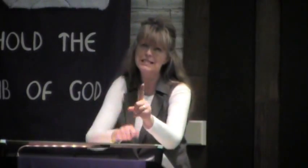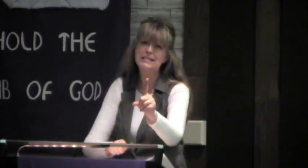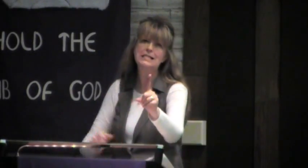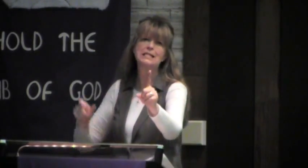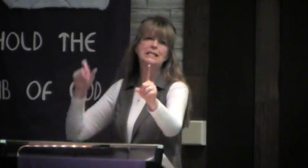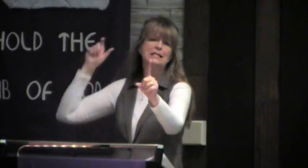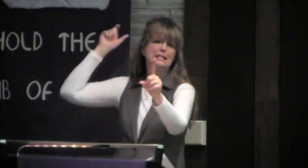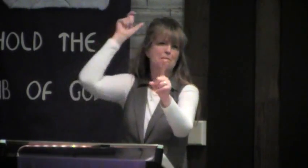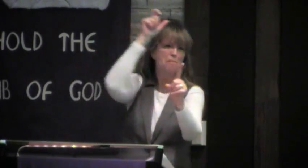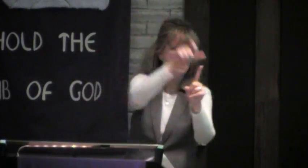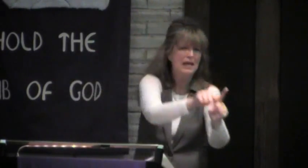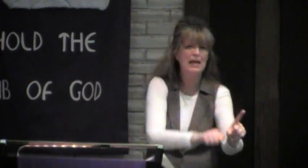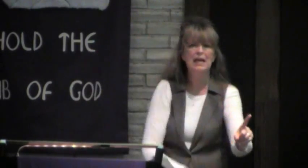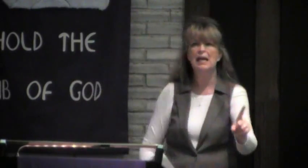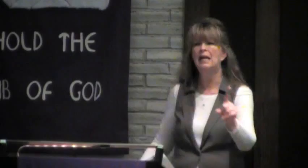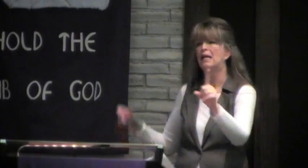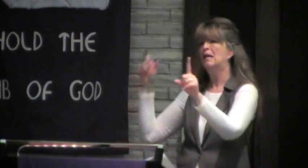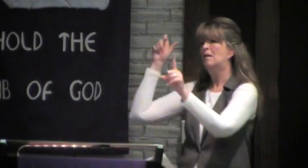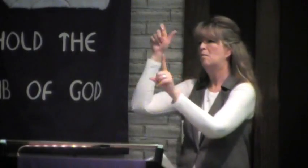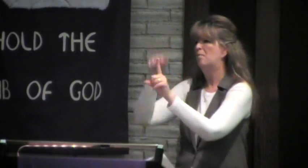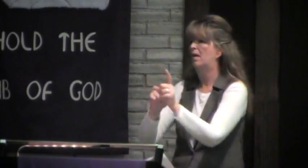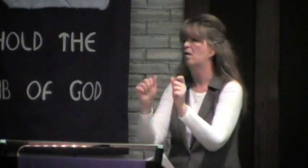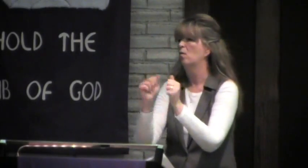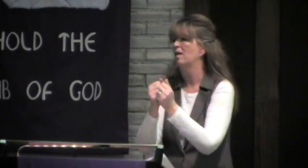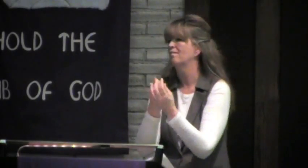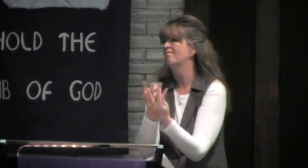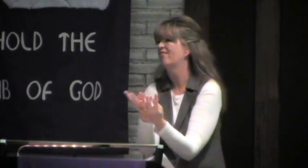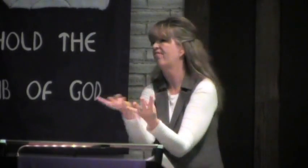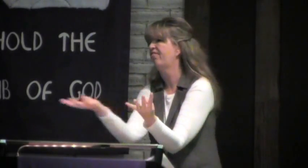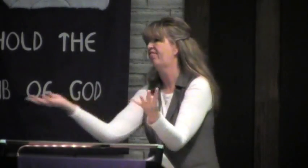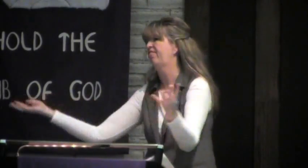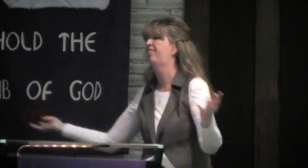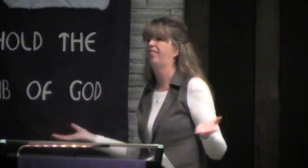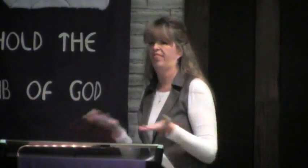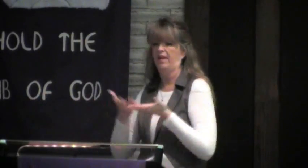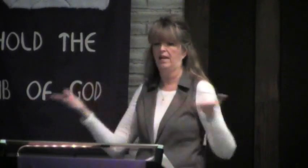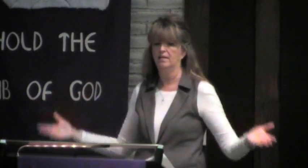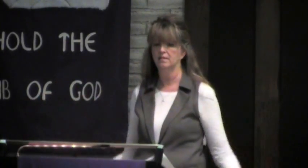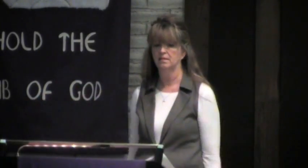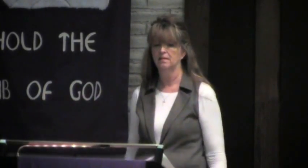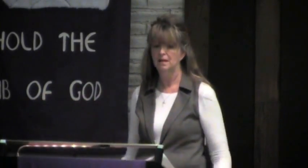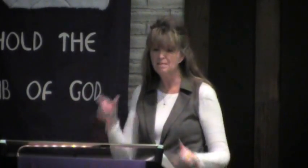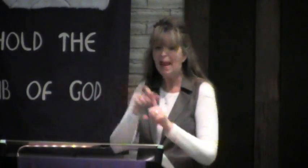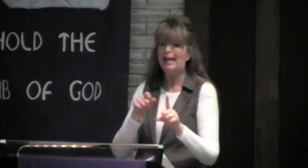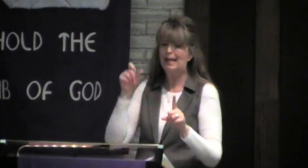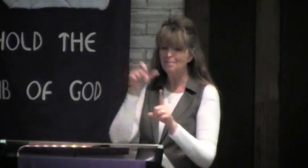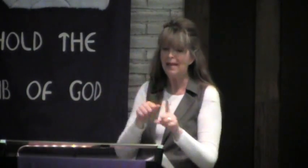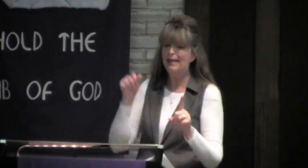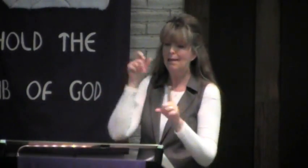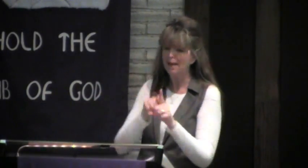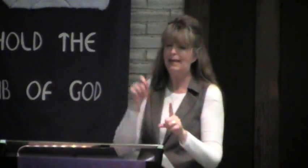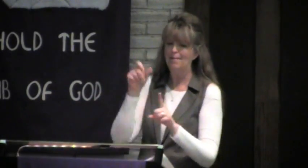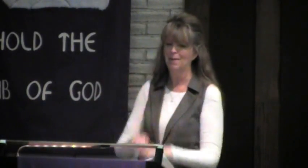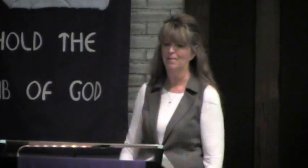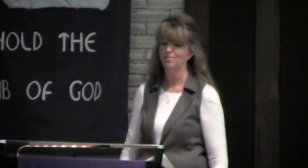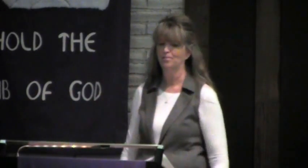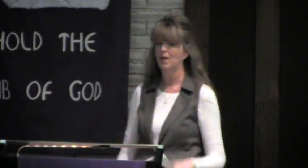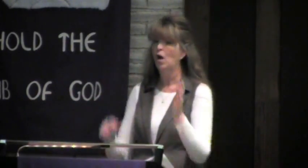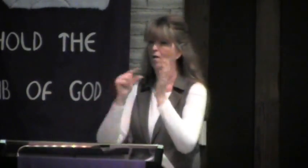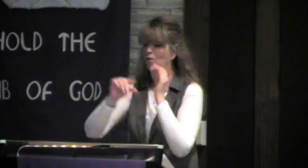is, is that he was asking for God to remove Satan's torment. With a variety of things that he